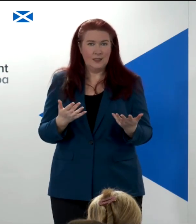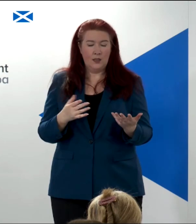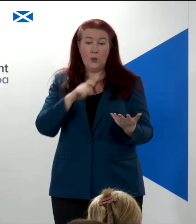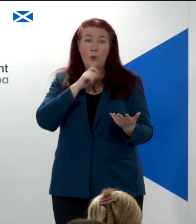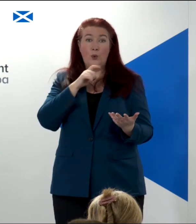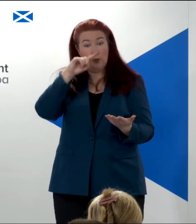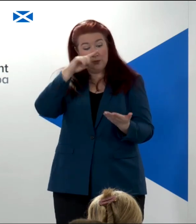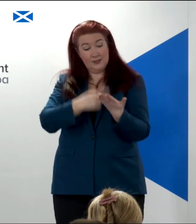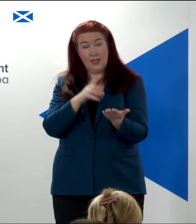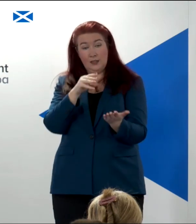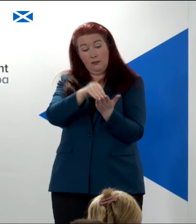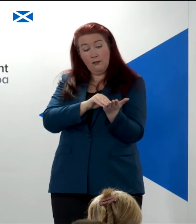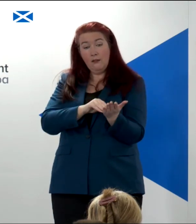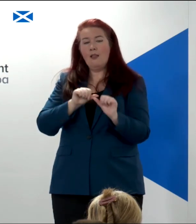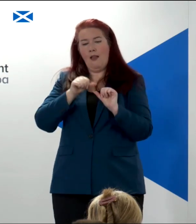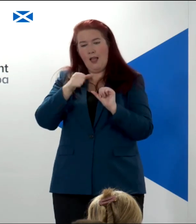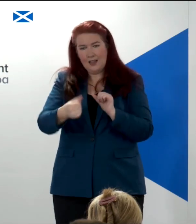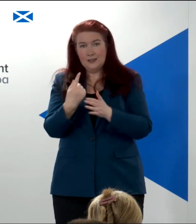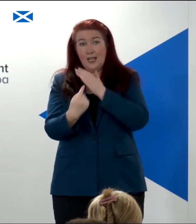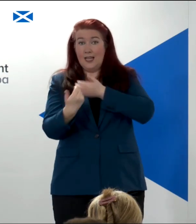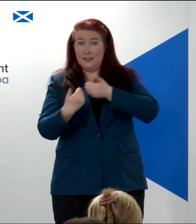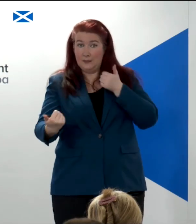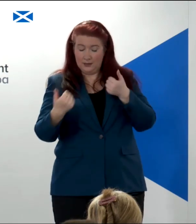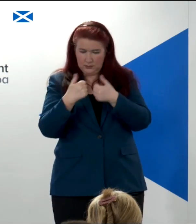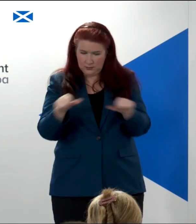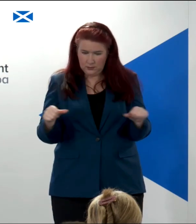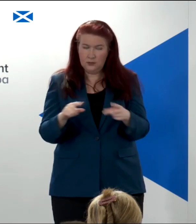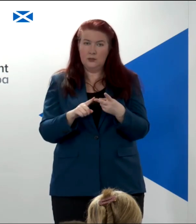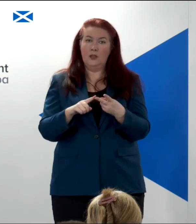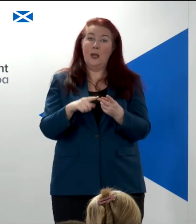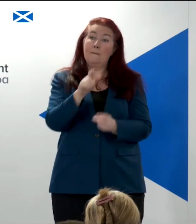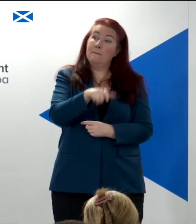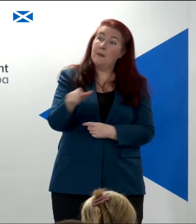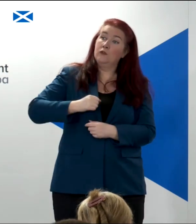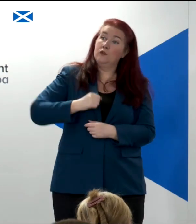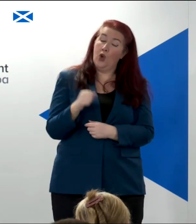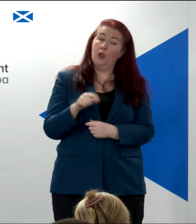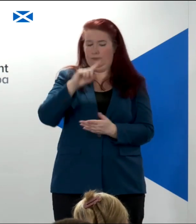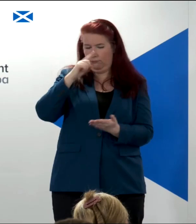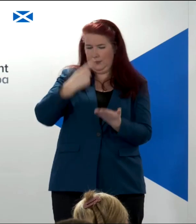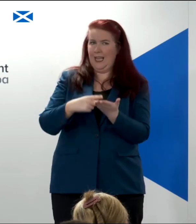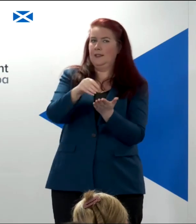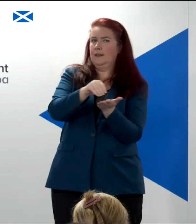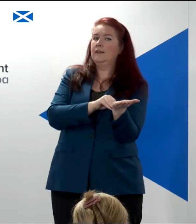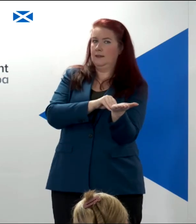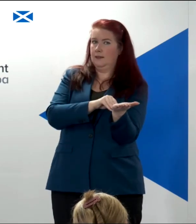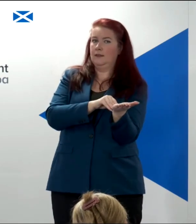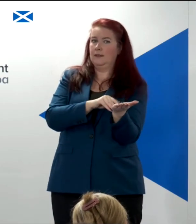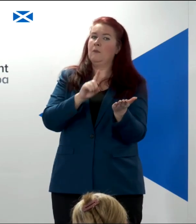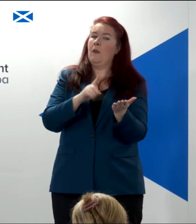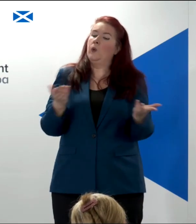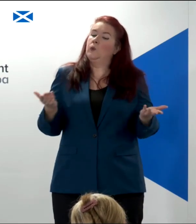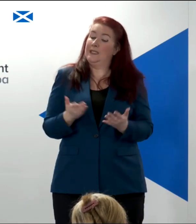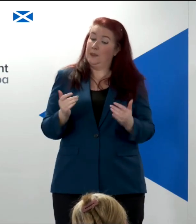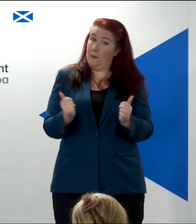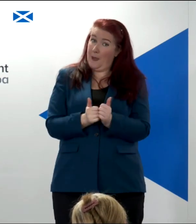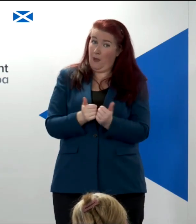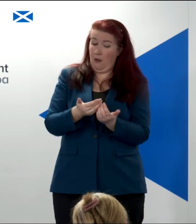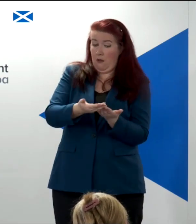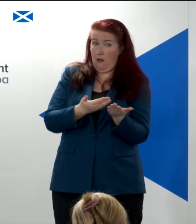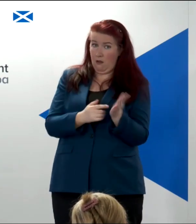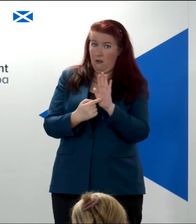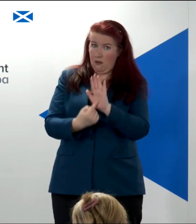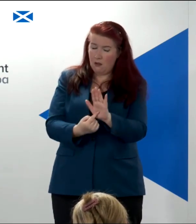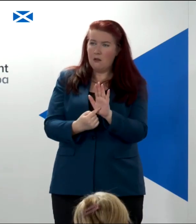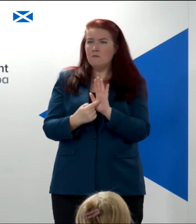be taken after independence by the people of Scotland. But today's paper gives some ideas of the